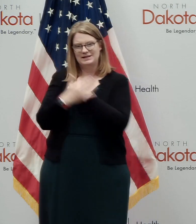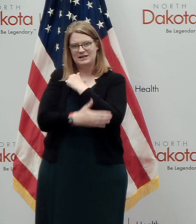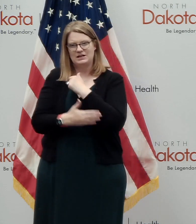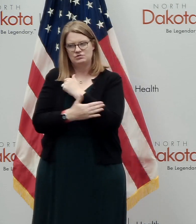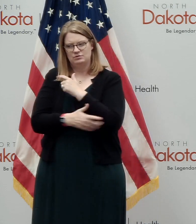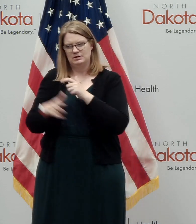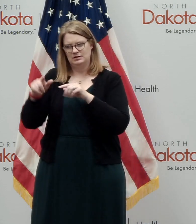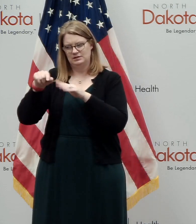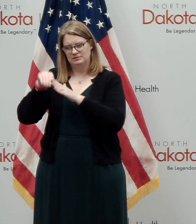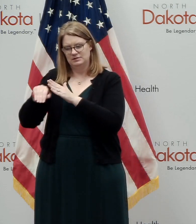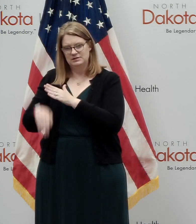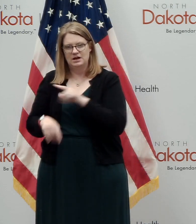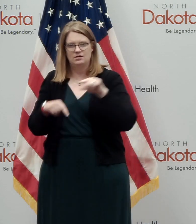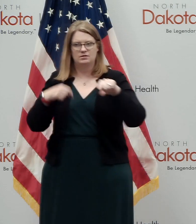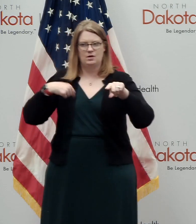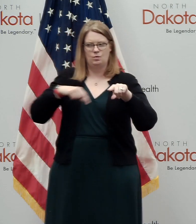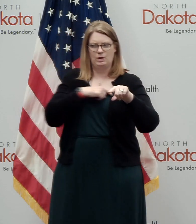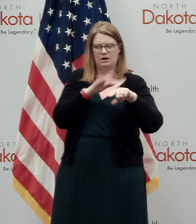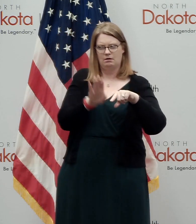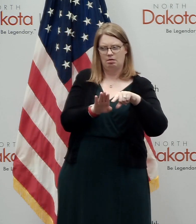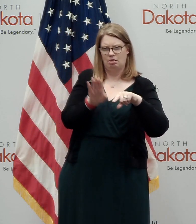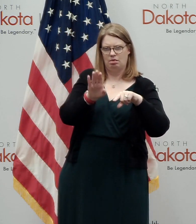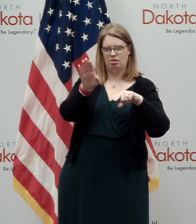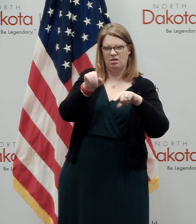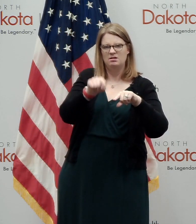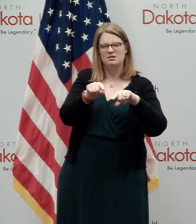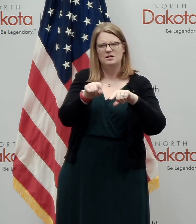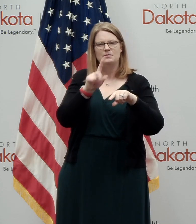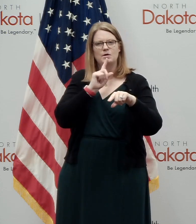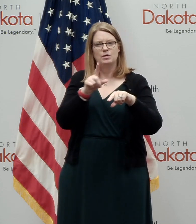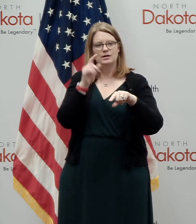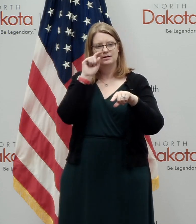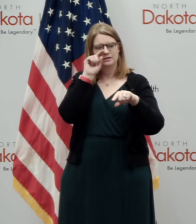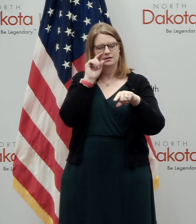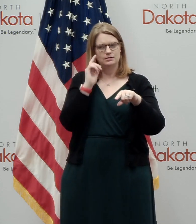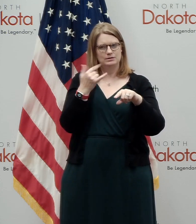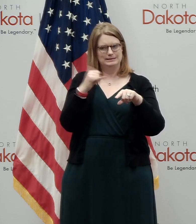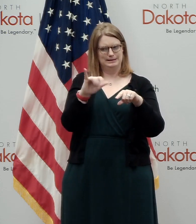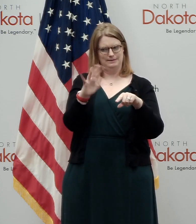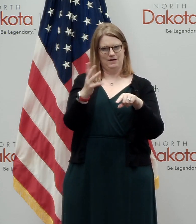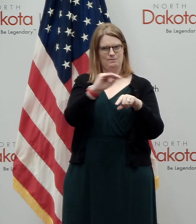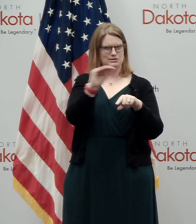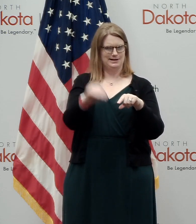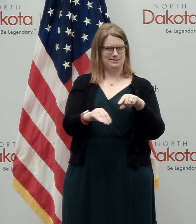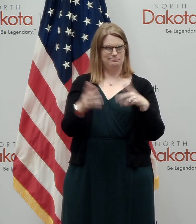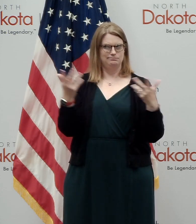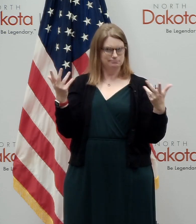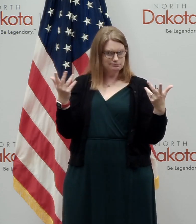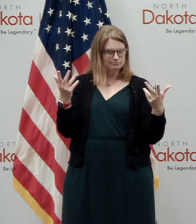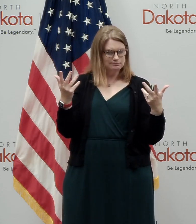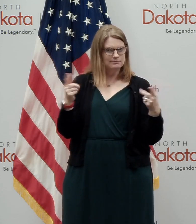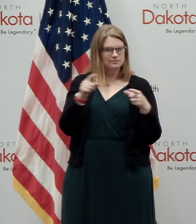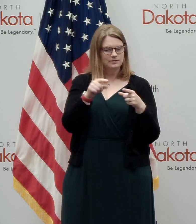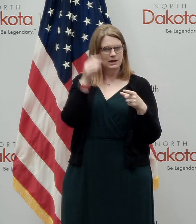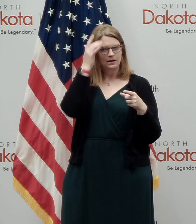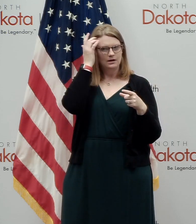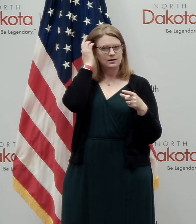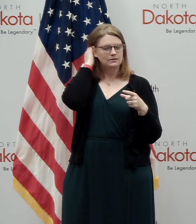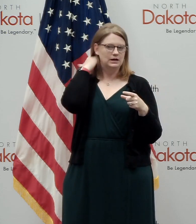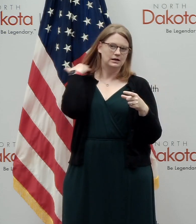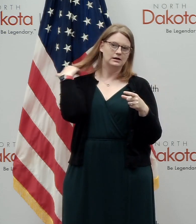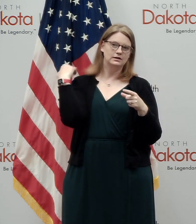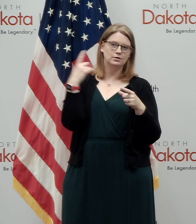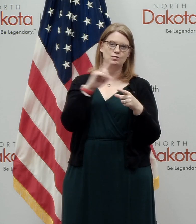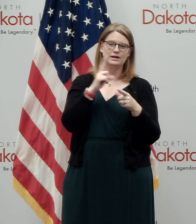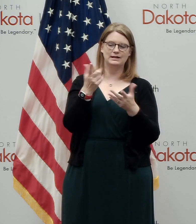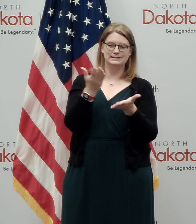still at very good levels, like the 5% level, then you have to stop talking